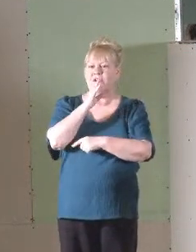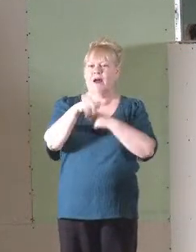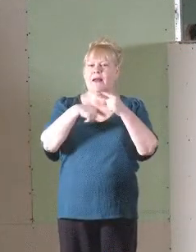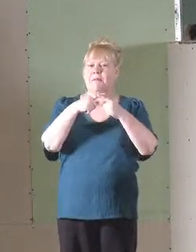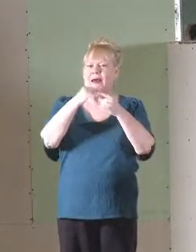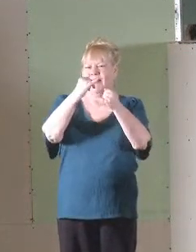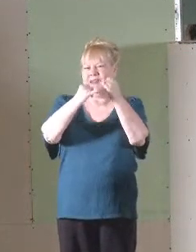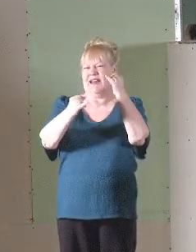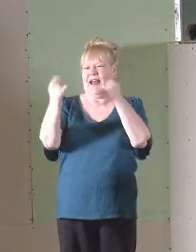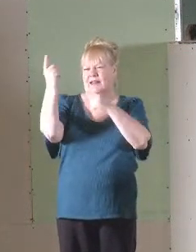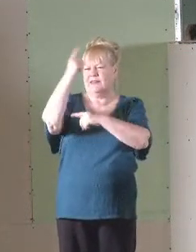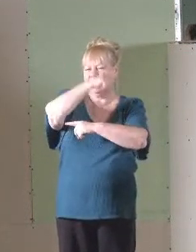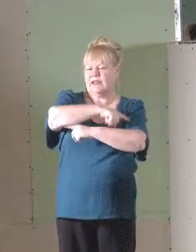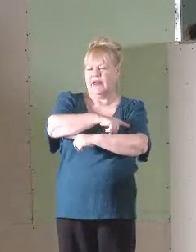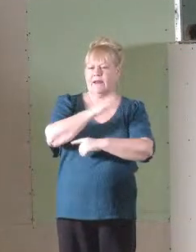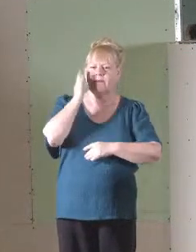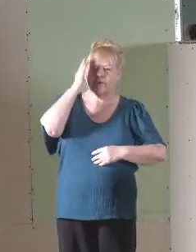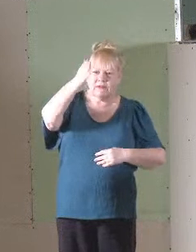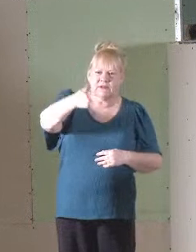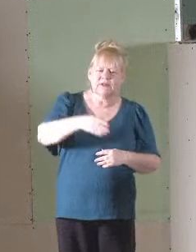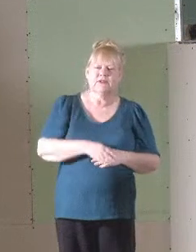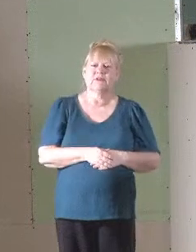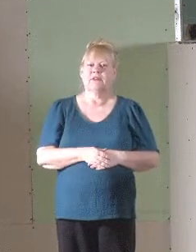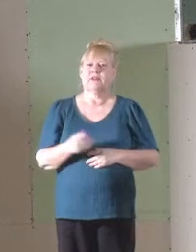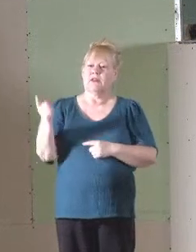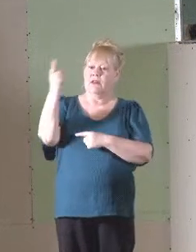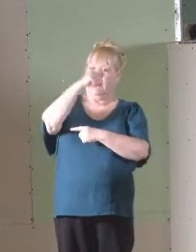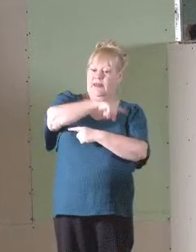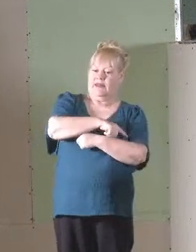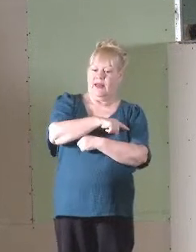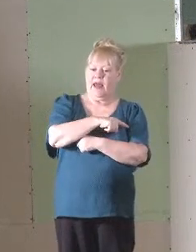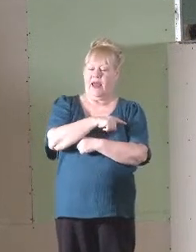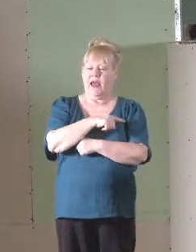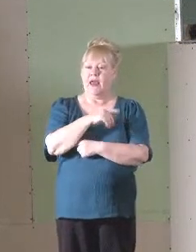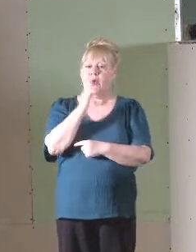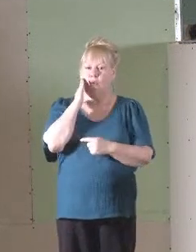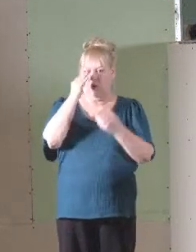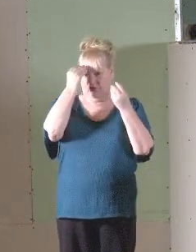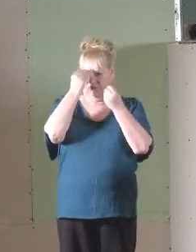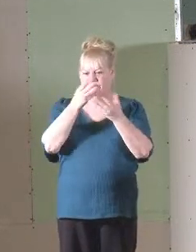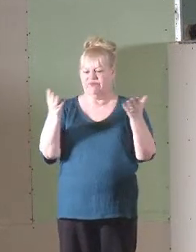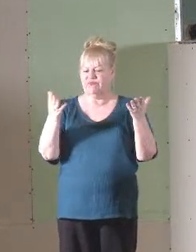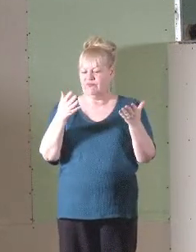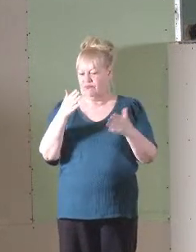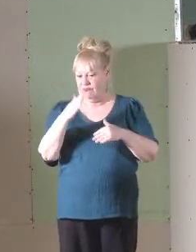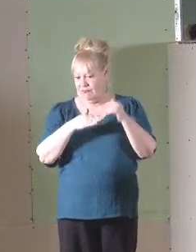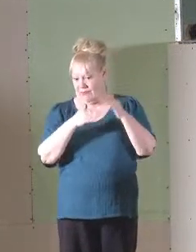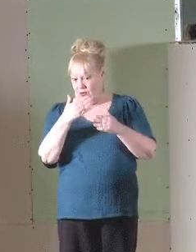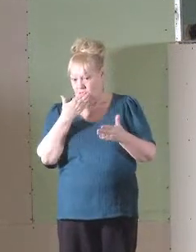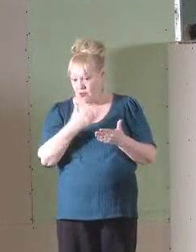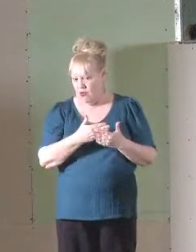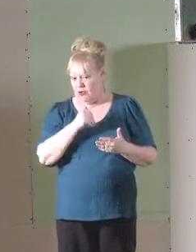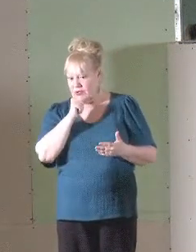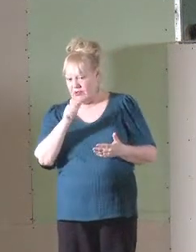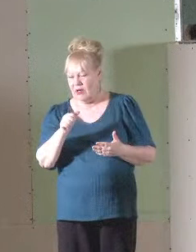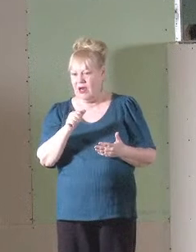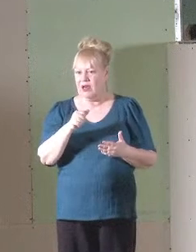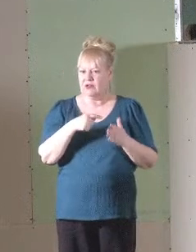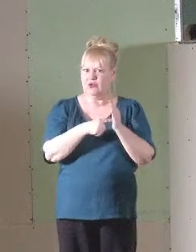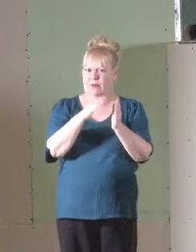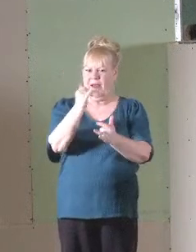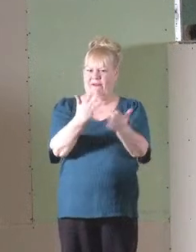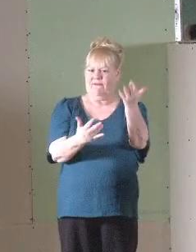about the last day. For the day will disclose it because it will be revealed by